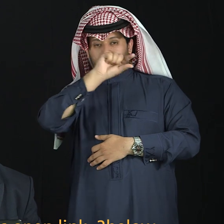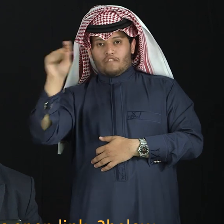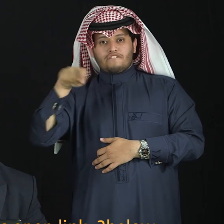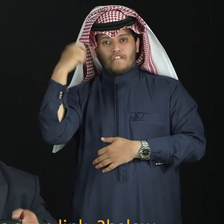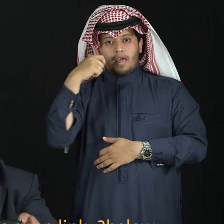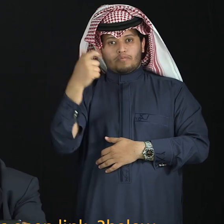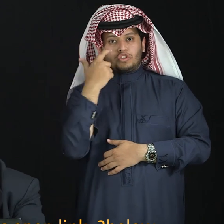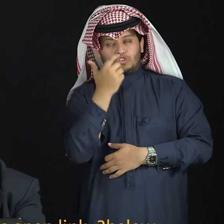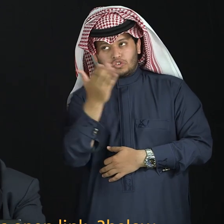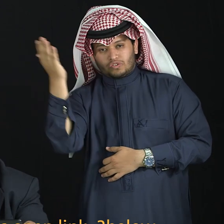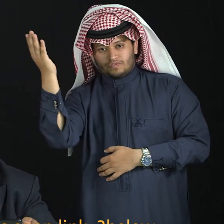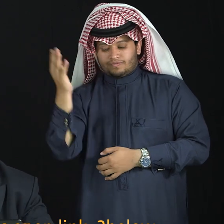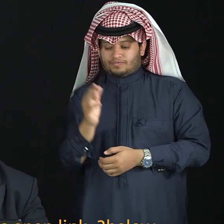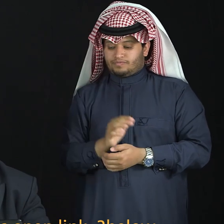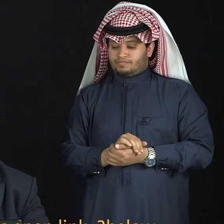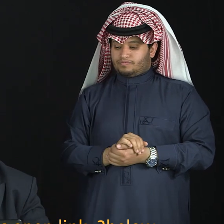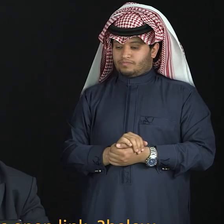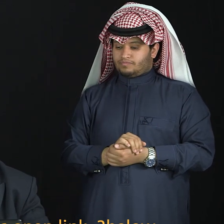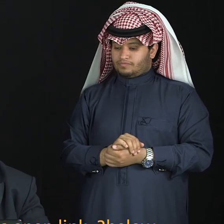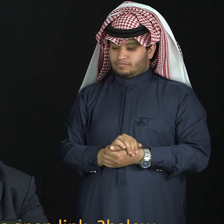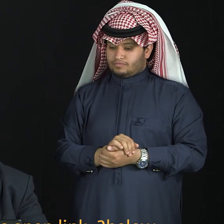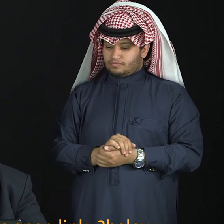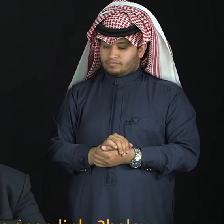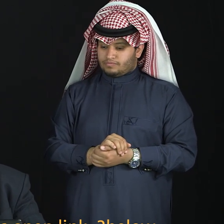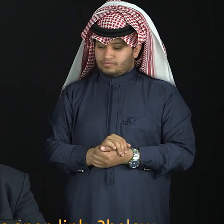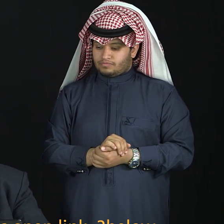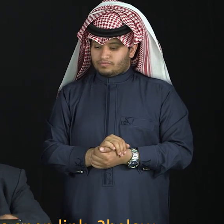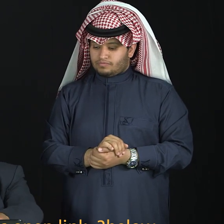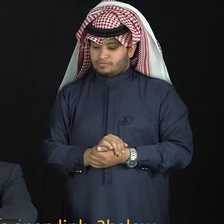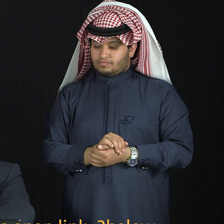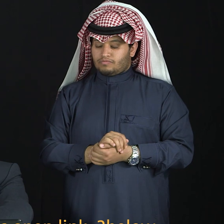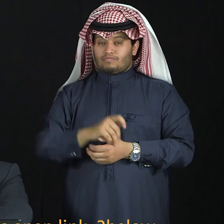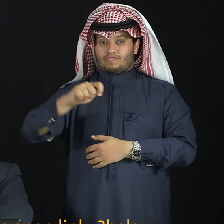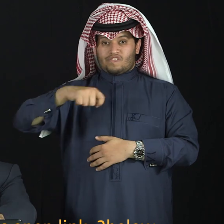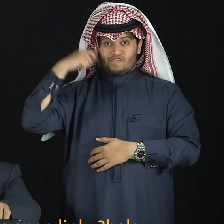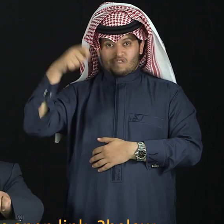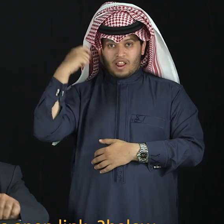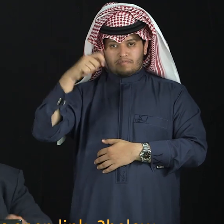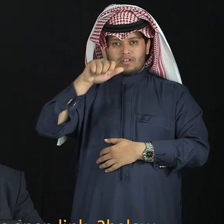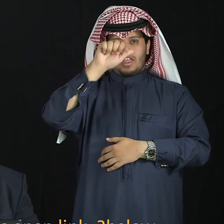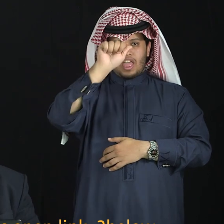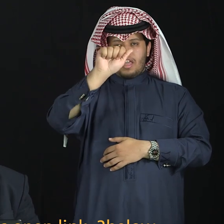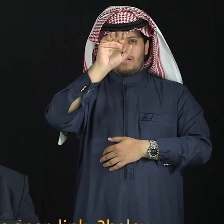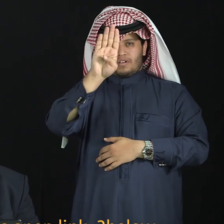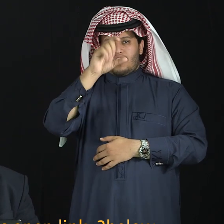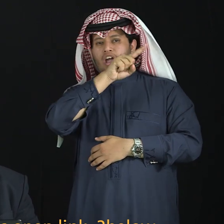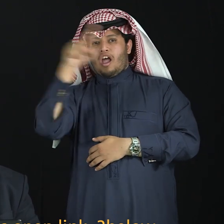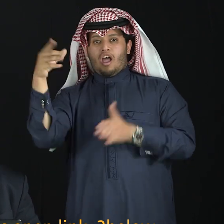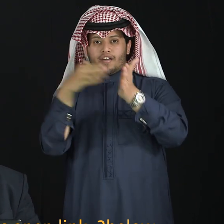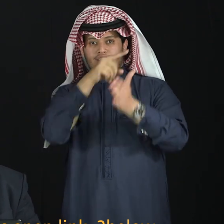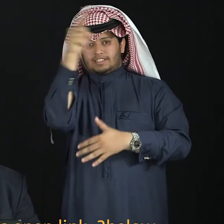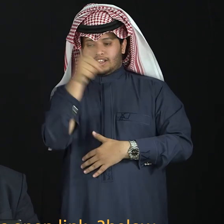the alphabet. This is the alphabet. As you see, with one hand only,